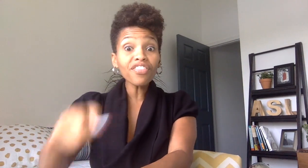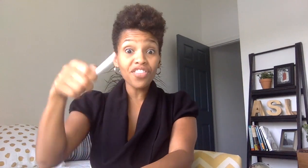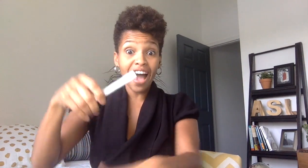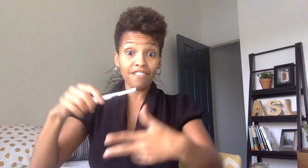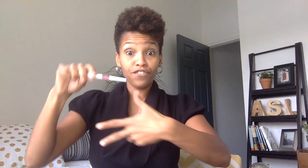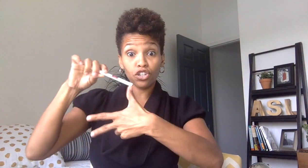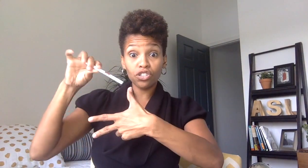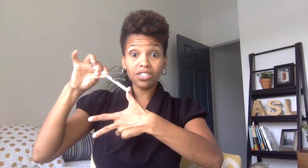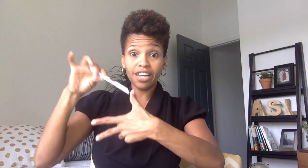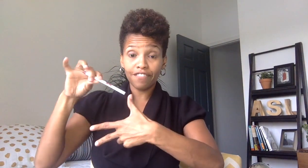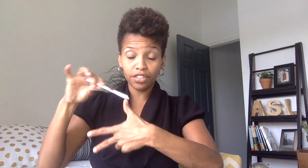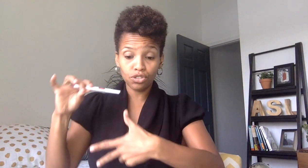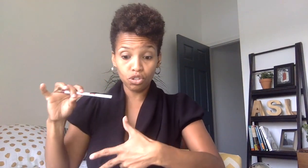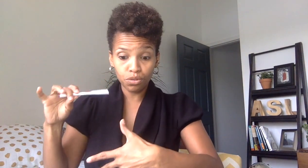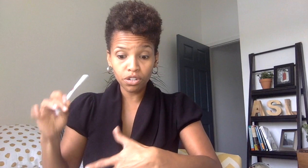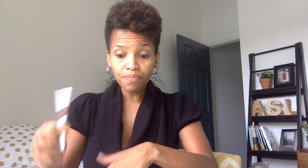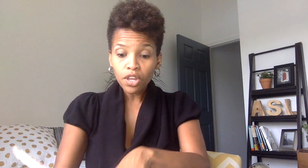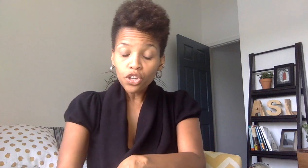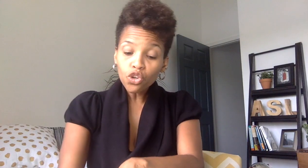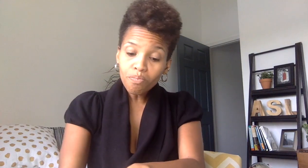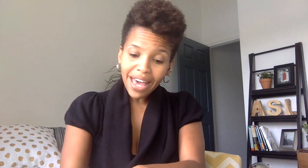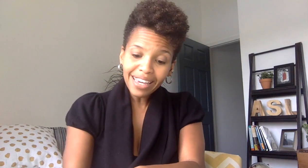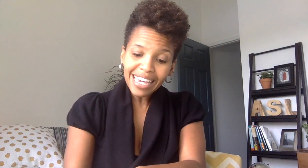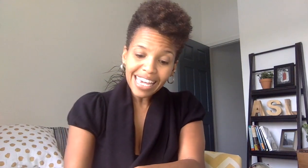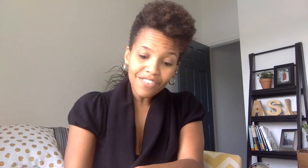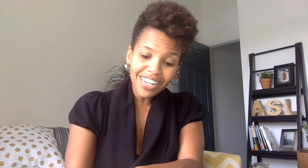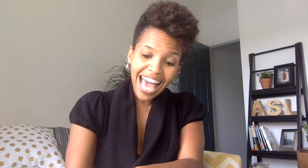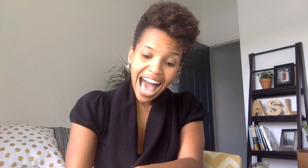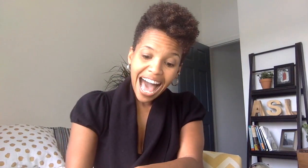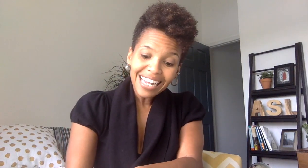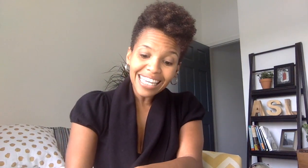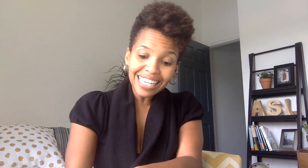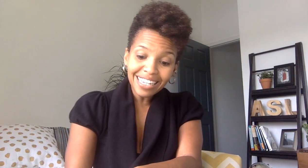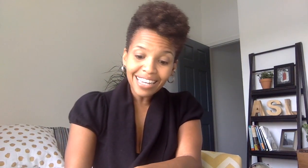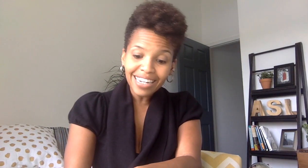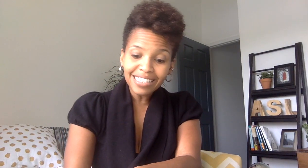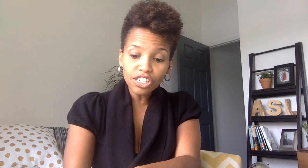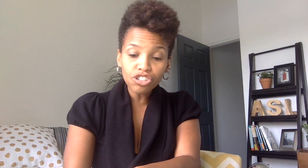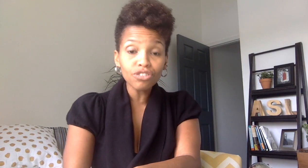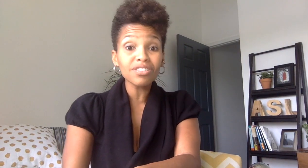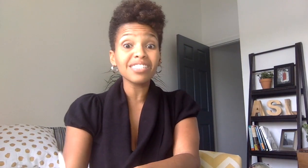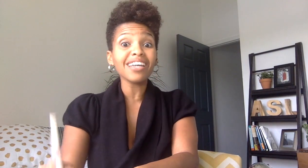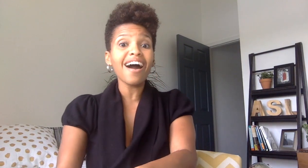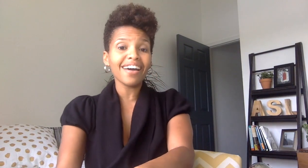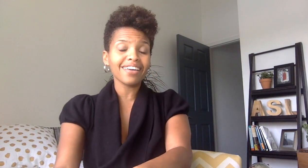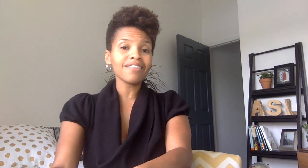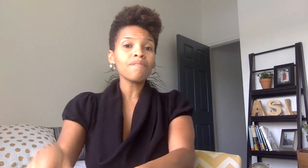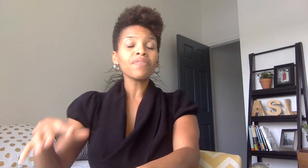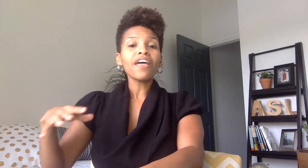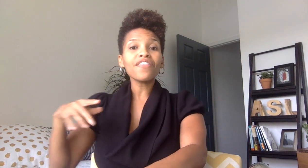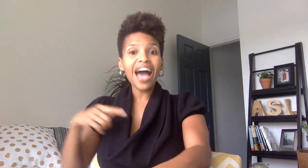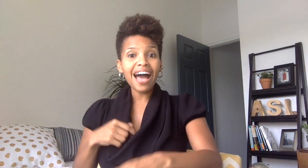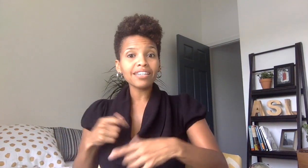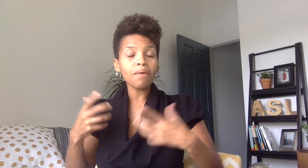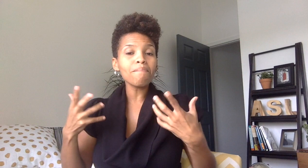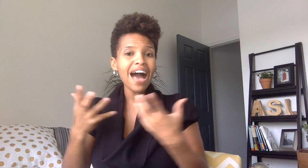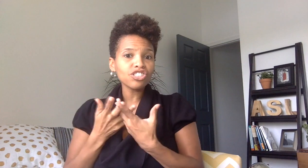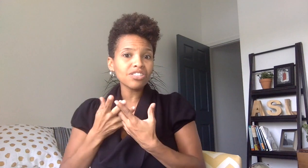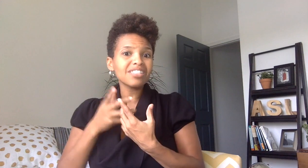that first deaf consumer you may even add in an additional sign that matches the